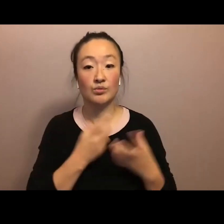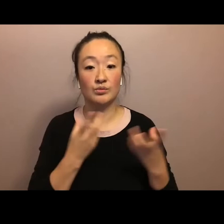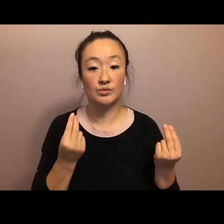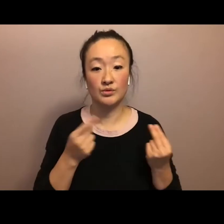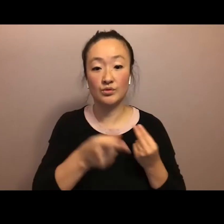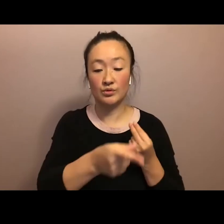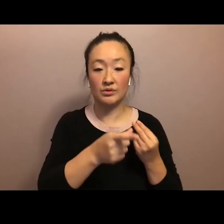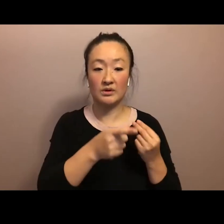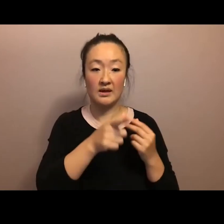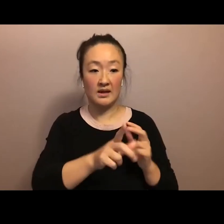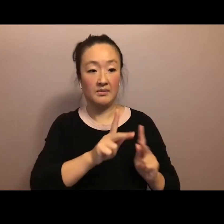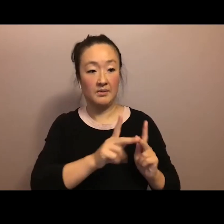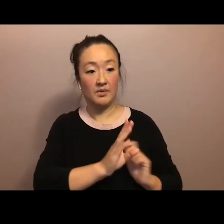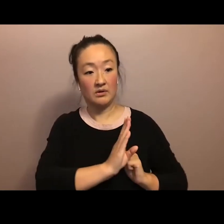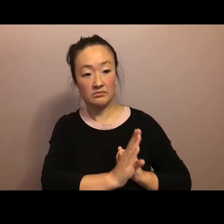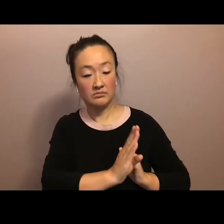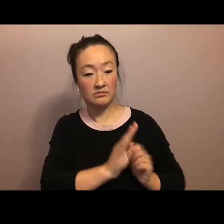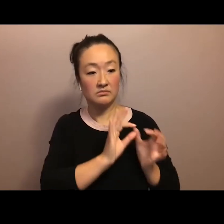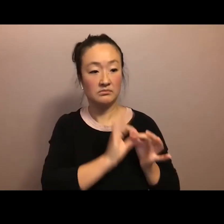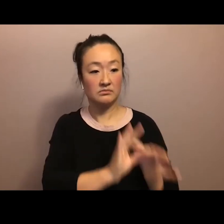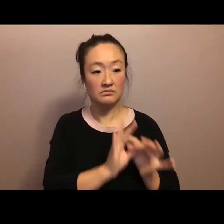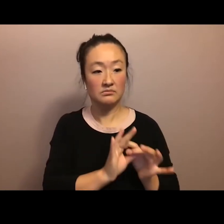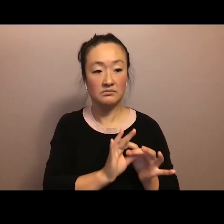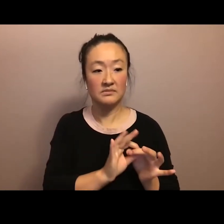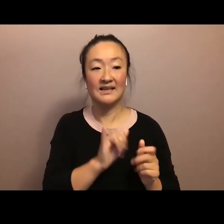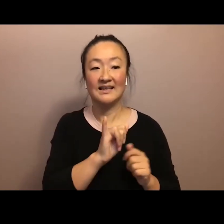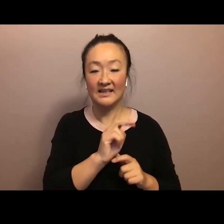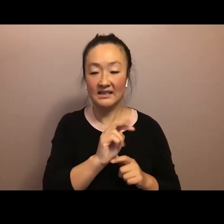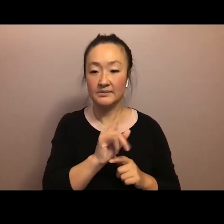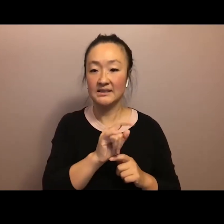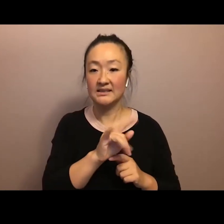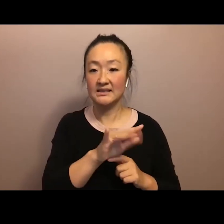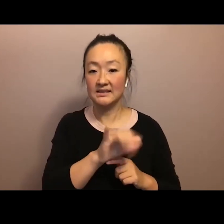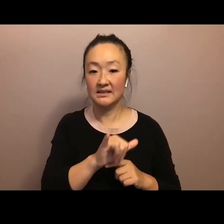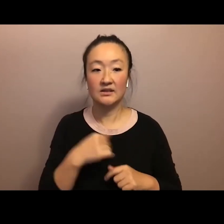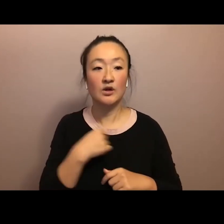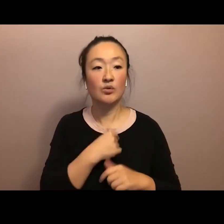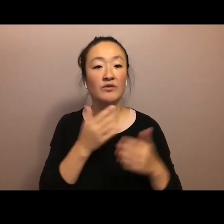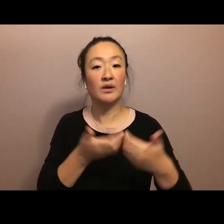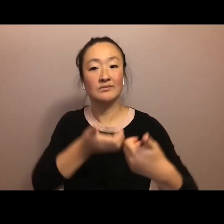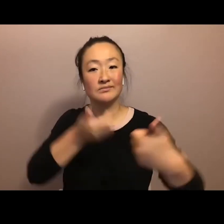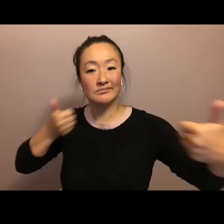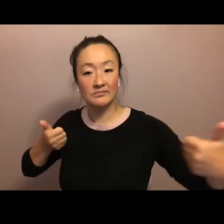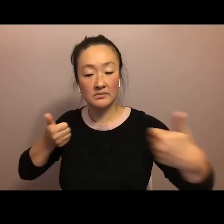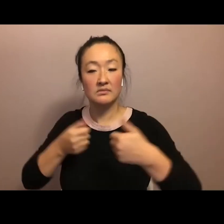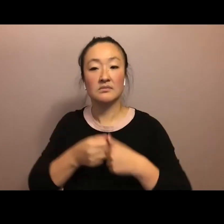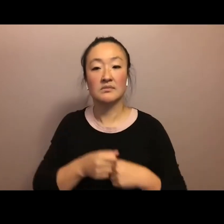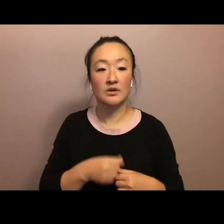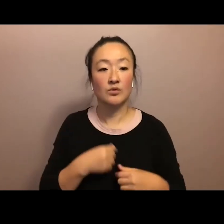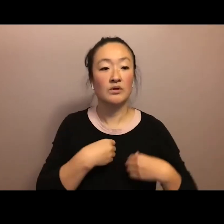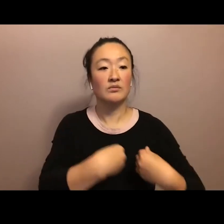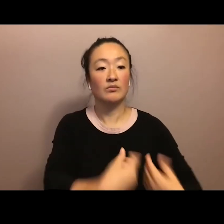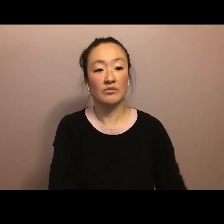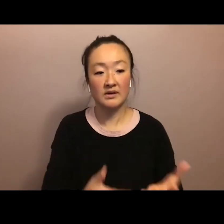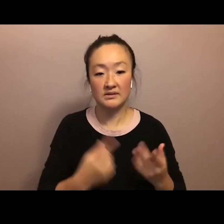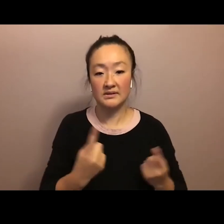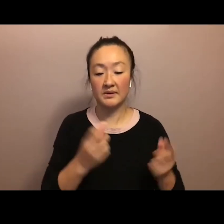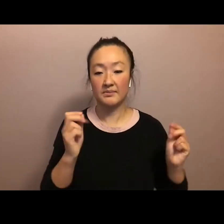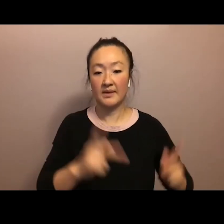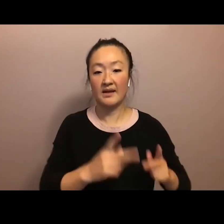have cultivated in our people an intimacy with a part of our aina that we have been strategically estranged from. We have given kanaka something back that has